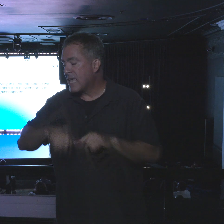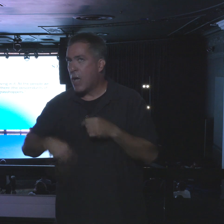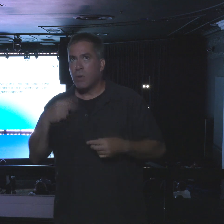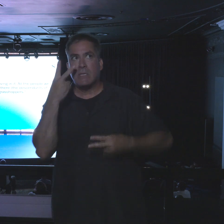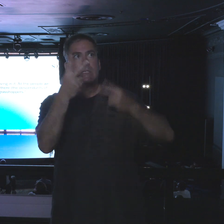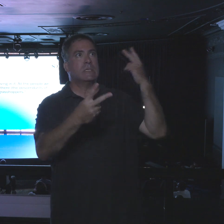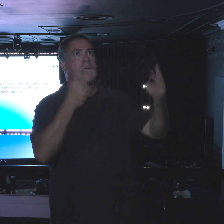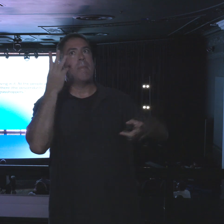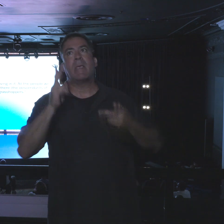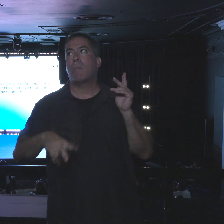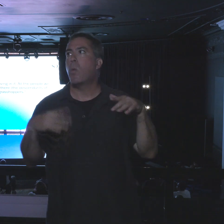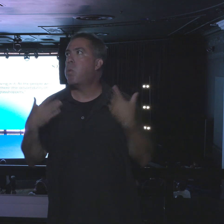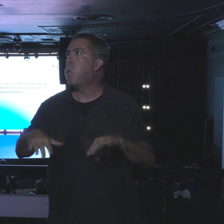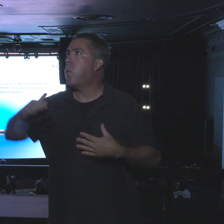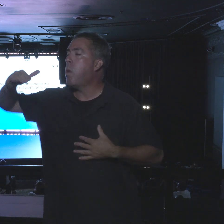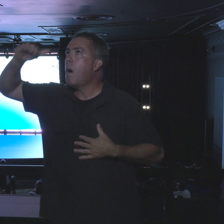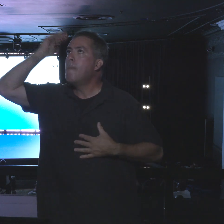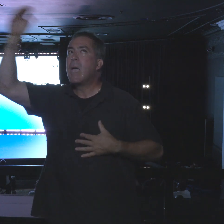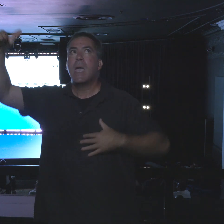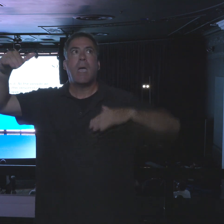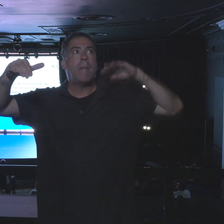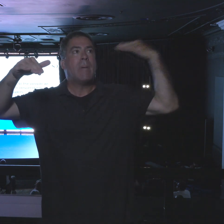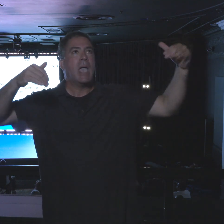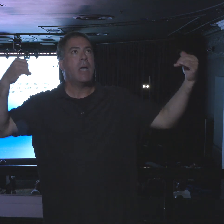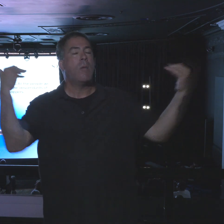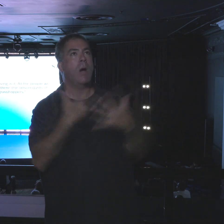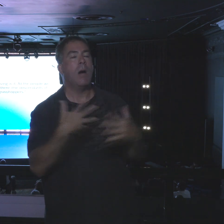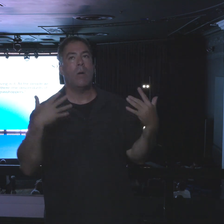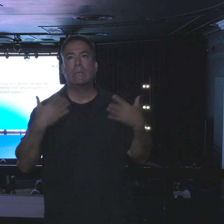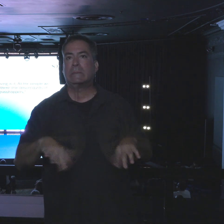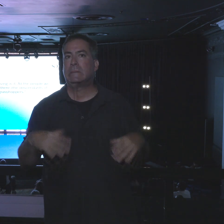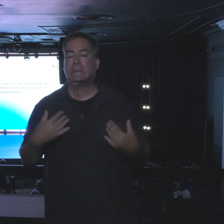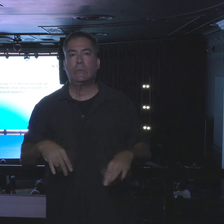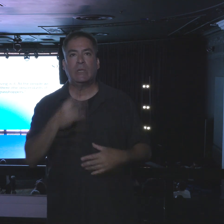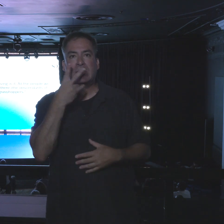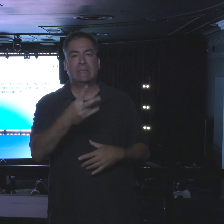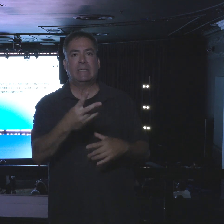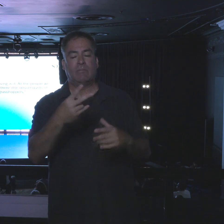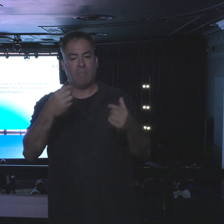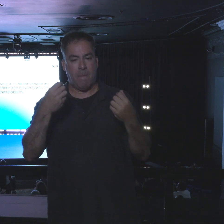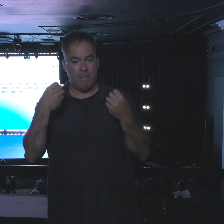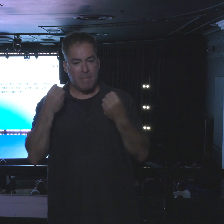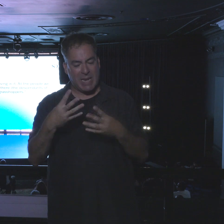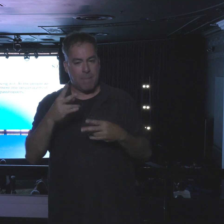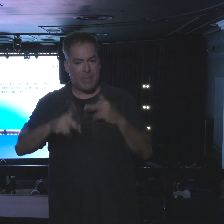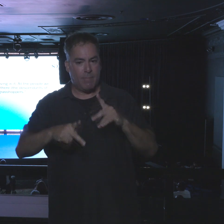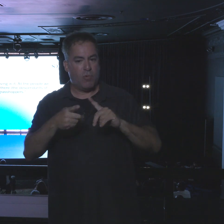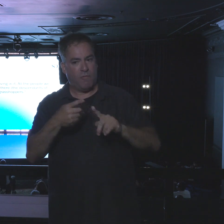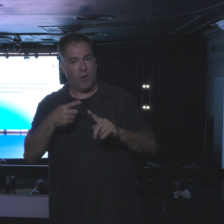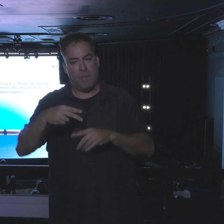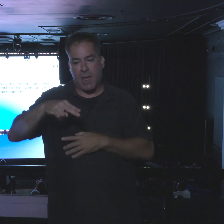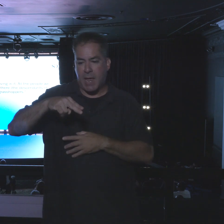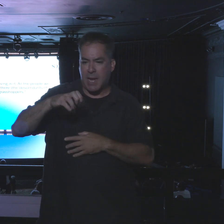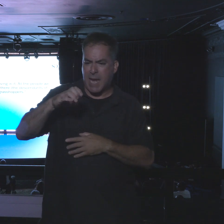saw are of great size. We saw the Nephilim there, the descendants of Anak come from the Nephilim. We seemed like